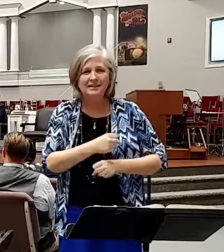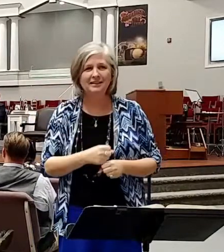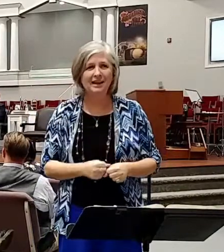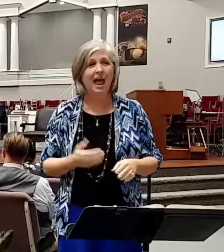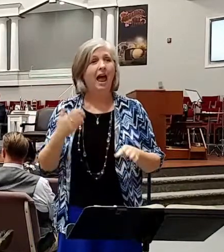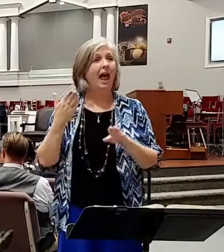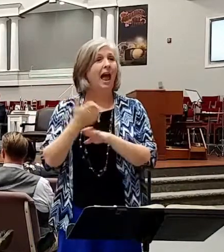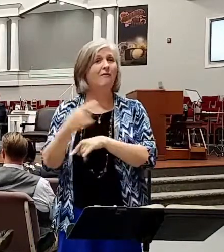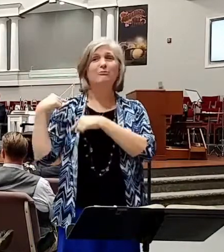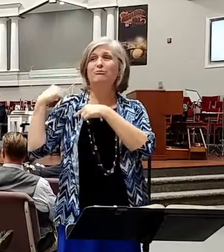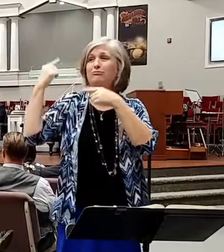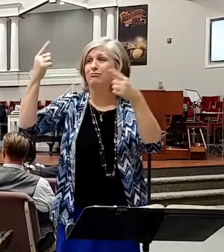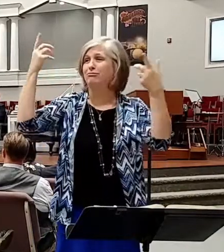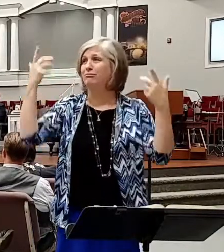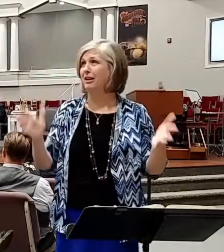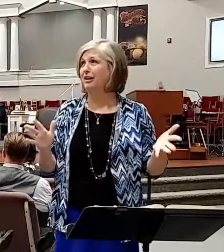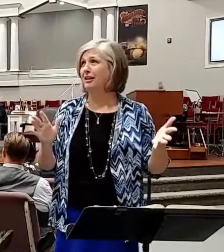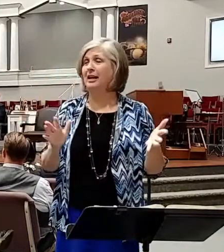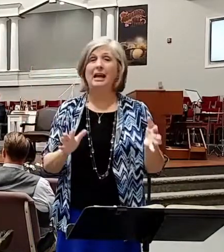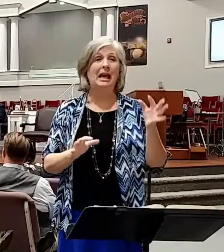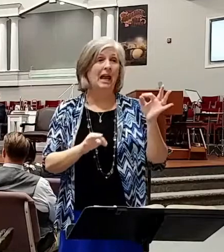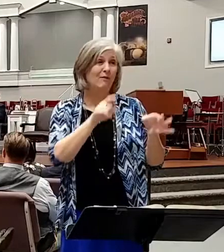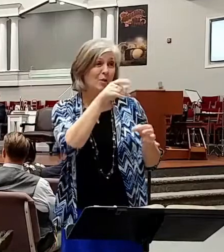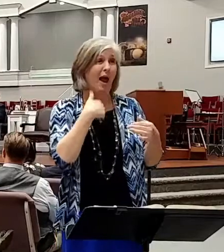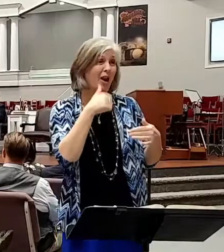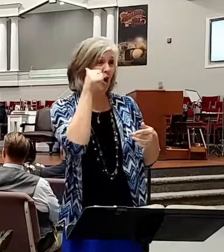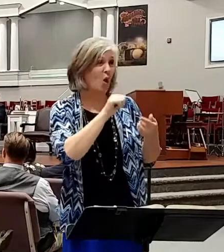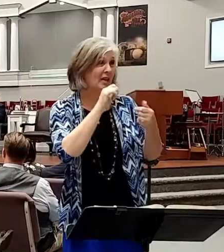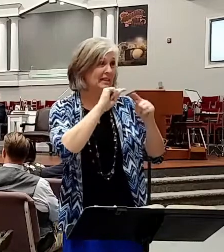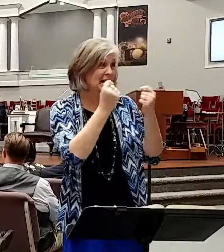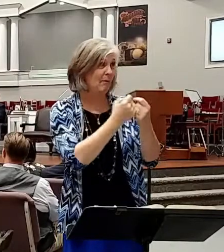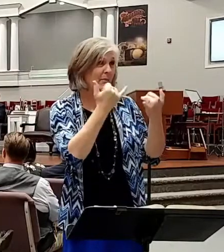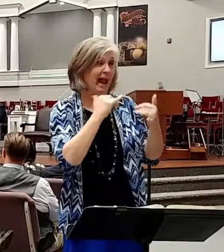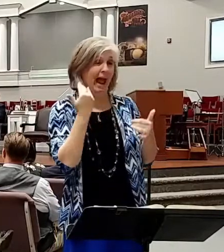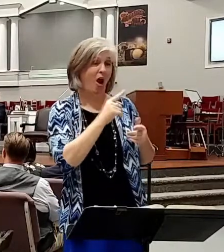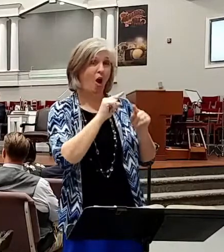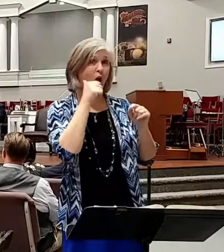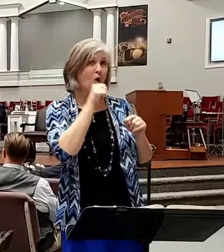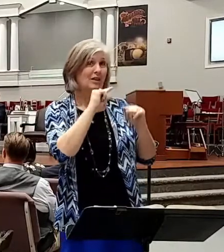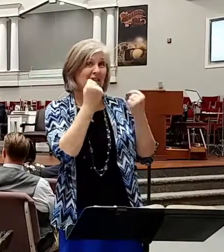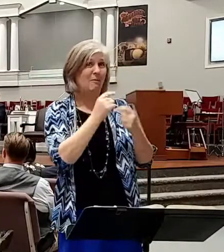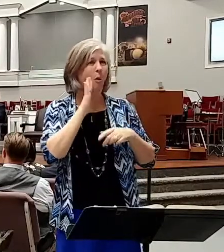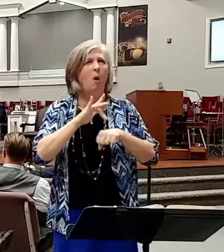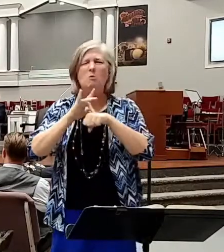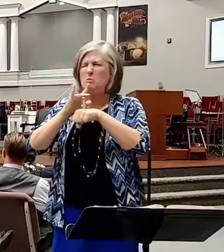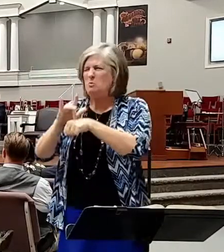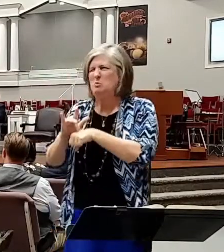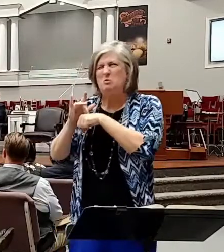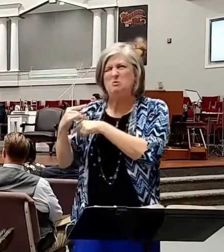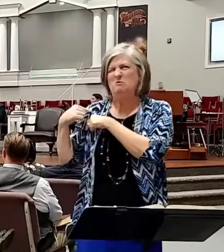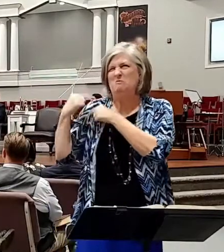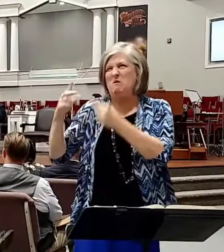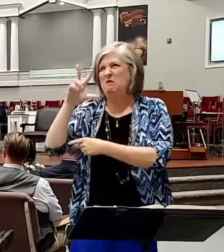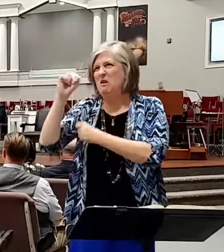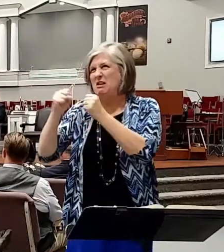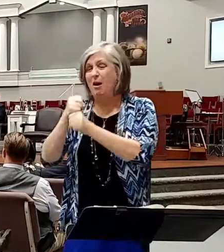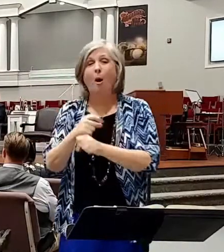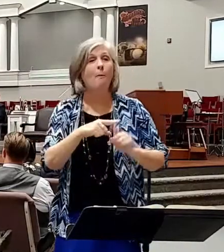that's over with, now, if y'all had a girls team and you played our girls team, they'd have grudges for 30 years. But boys and men can